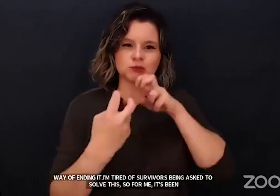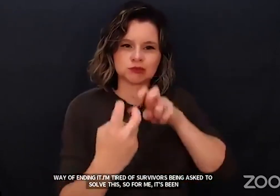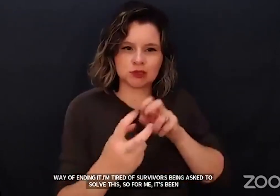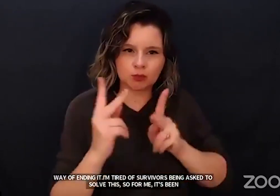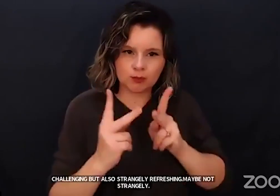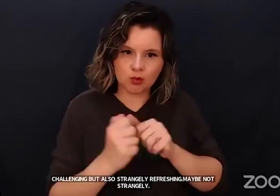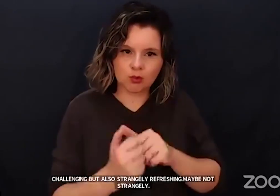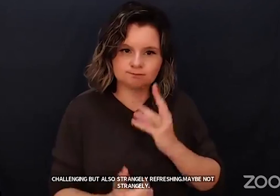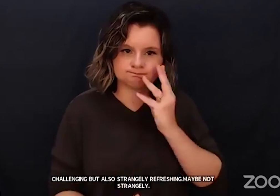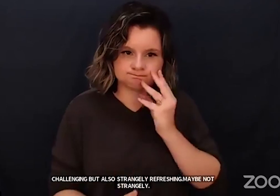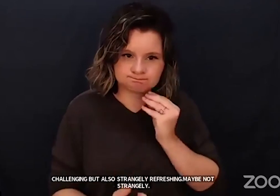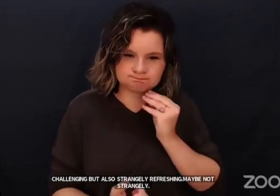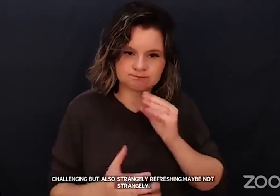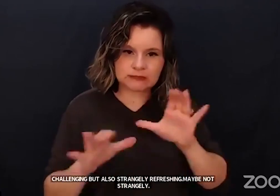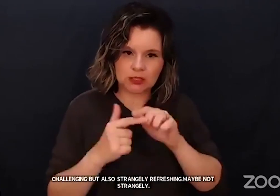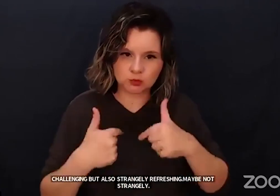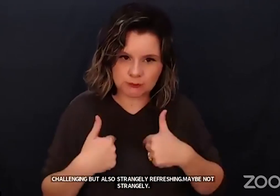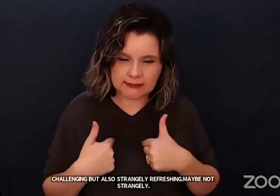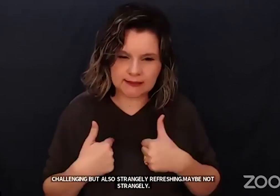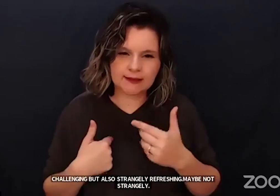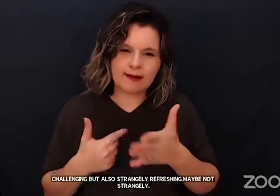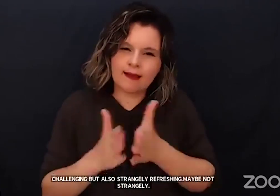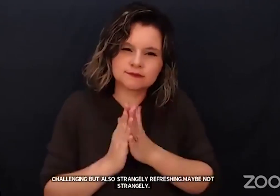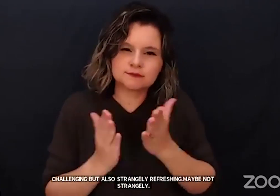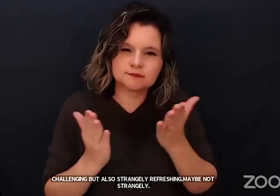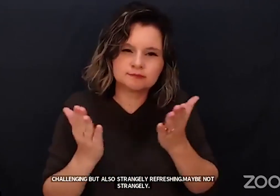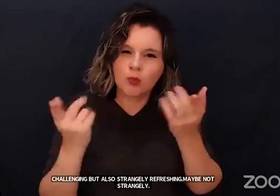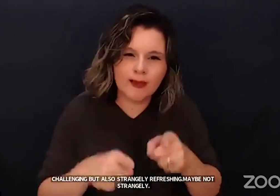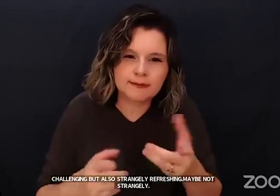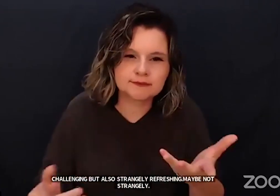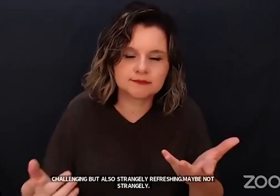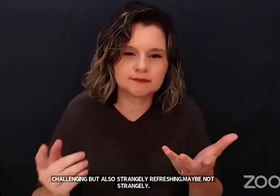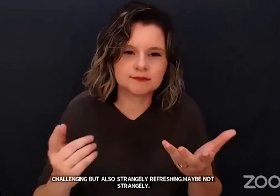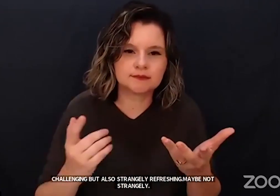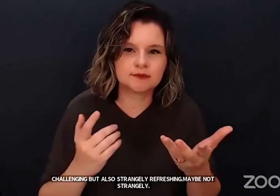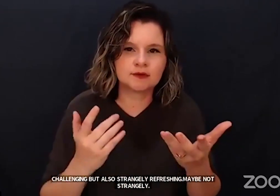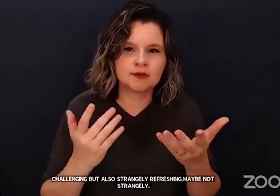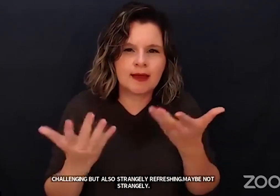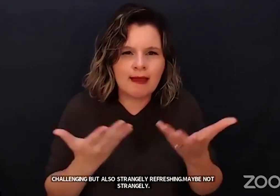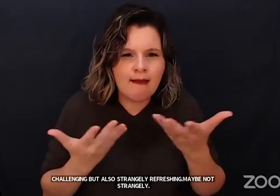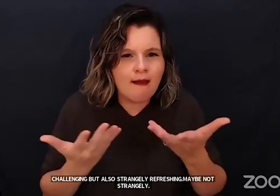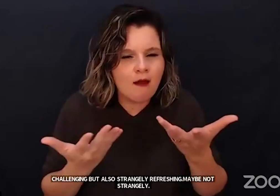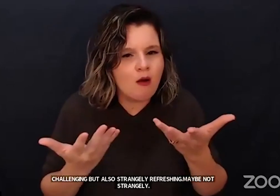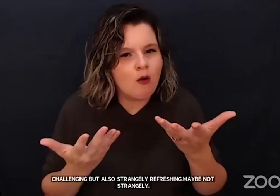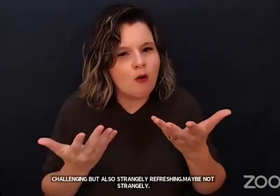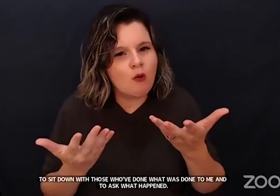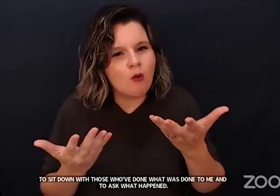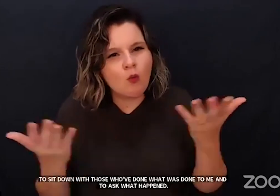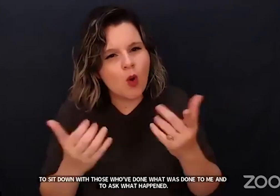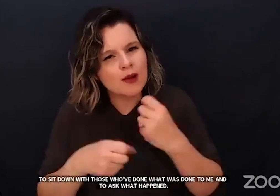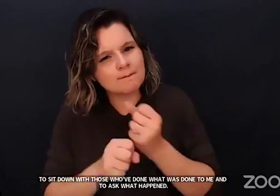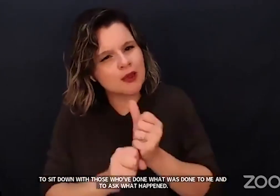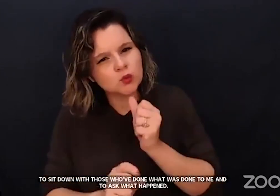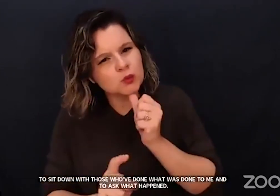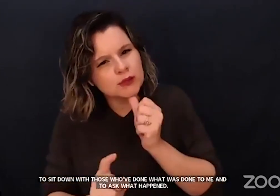what was done to me and to ask, what happened? What would have made you not do